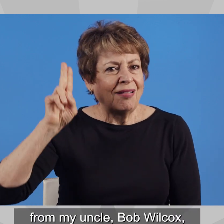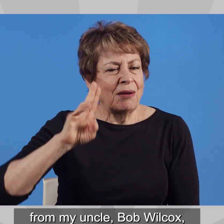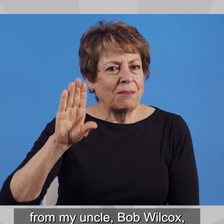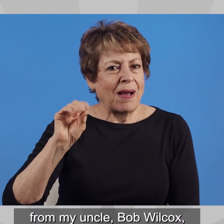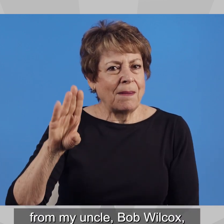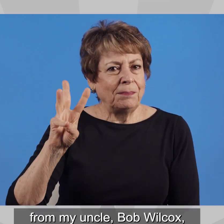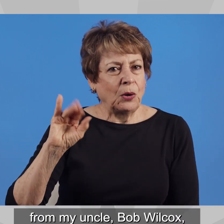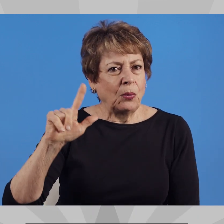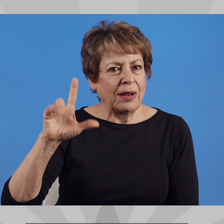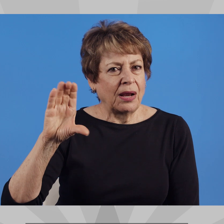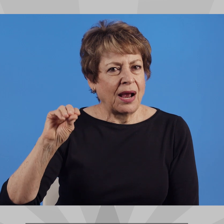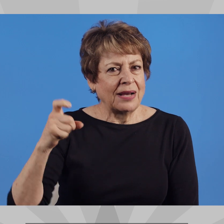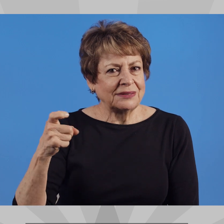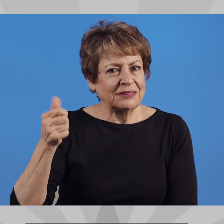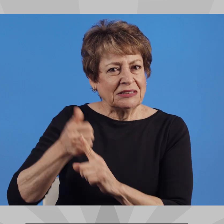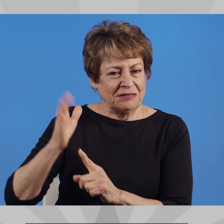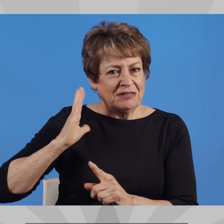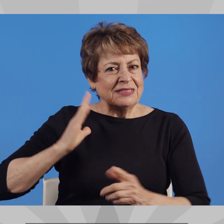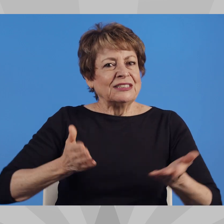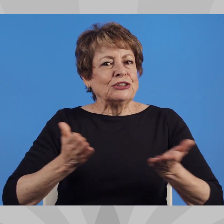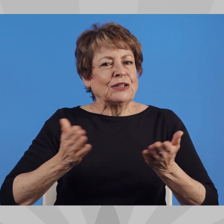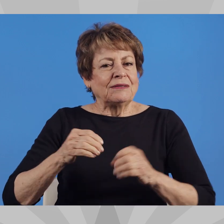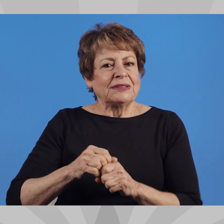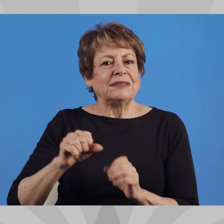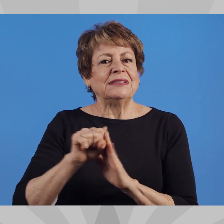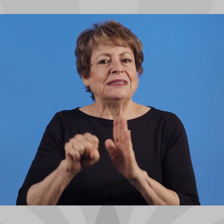served in the State Senate with Sandra Day O'Connor.